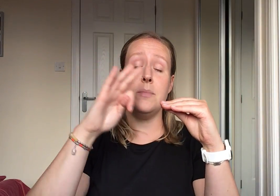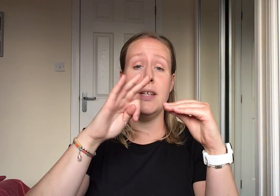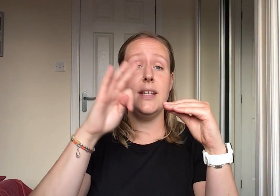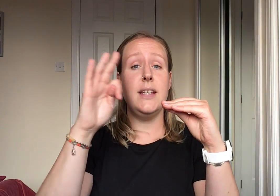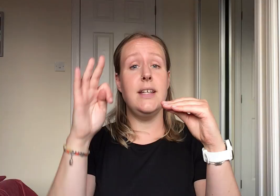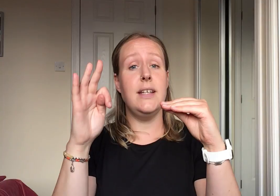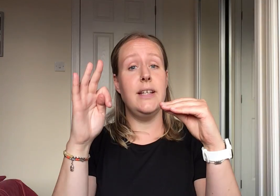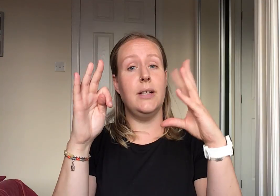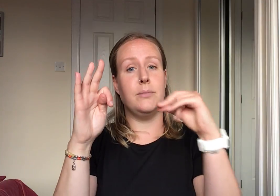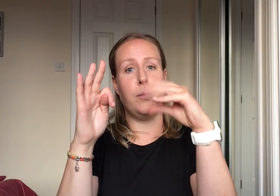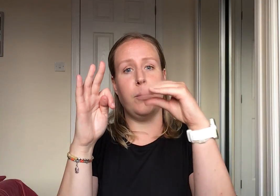me.